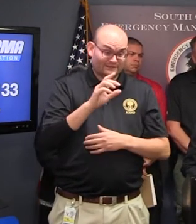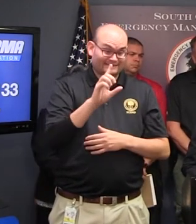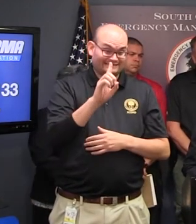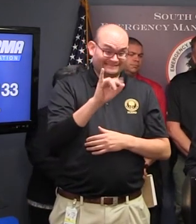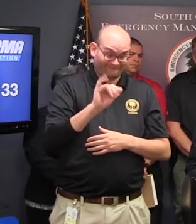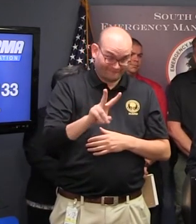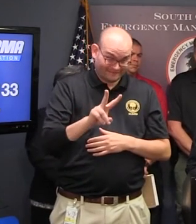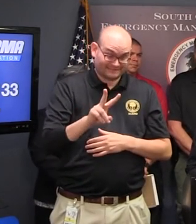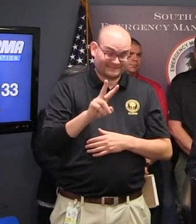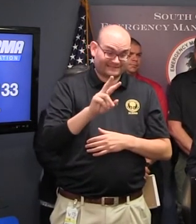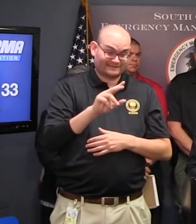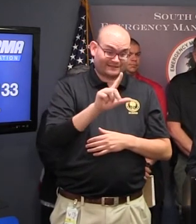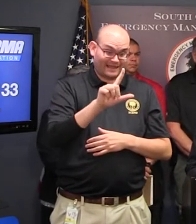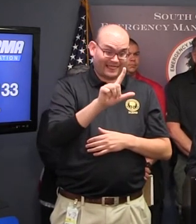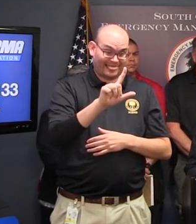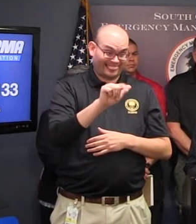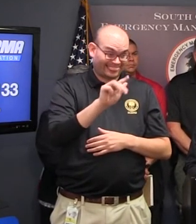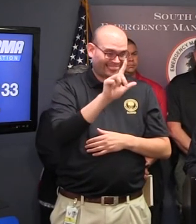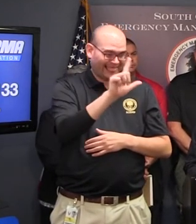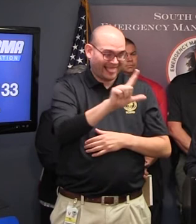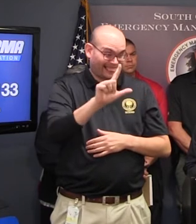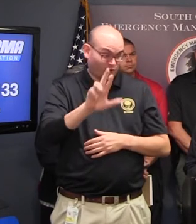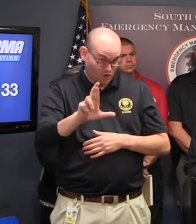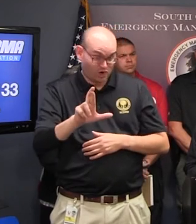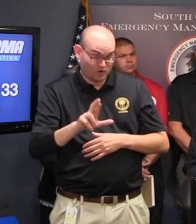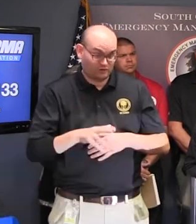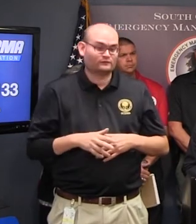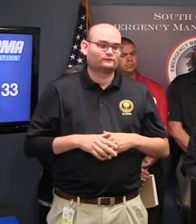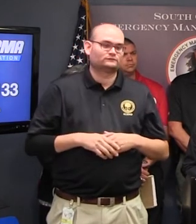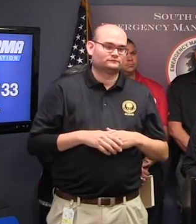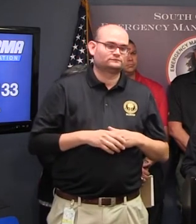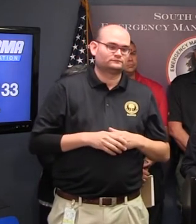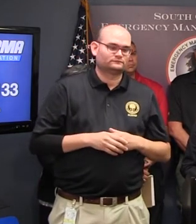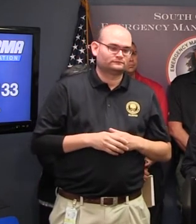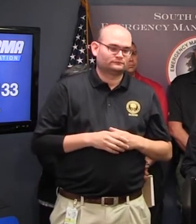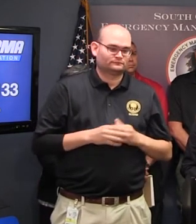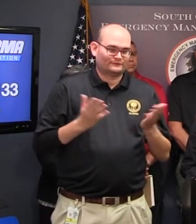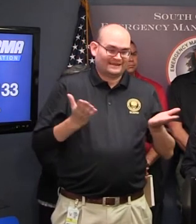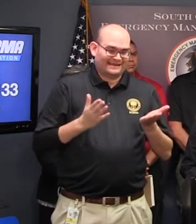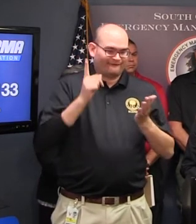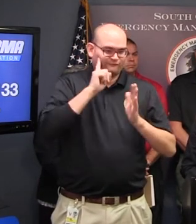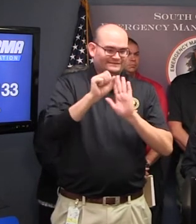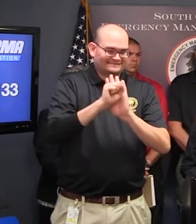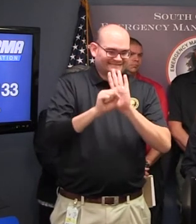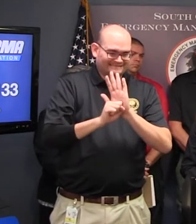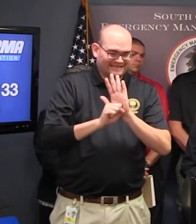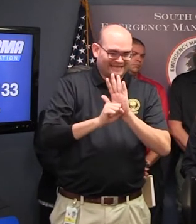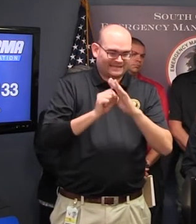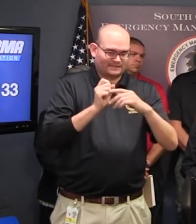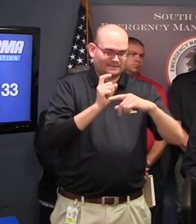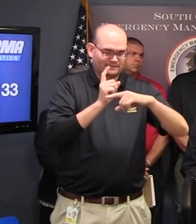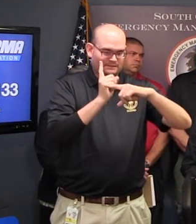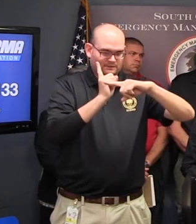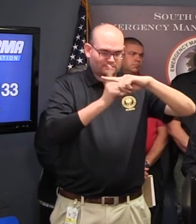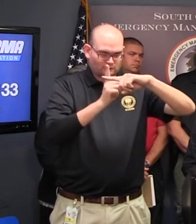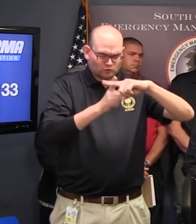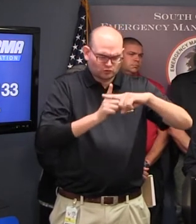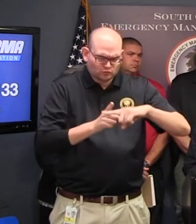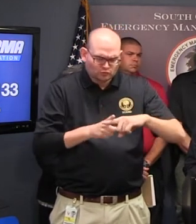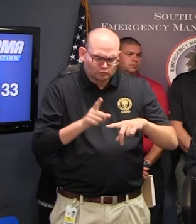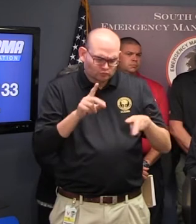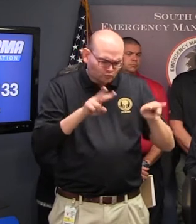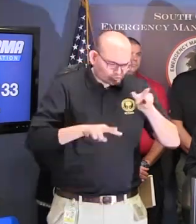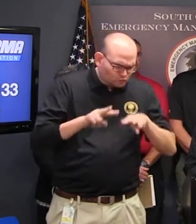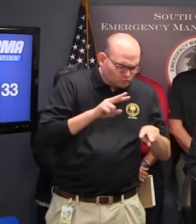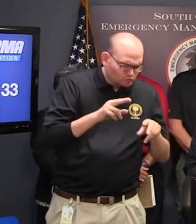stands ready with state assets for both search and rescue firefighting or